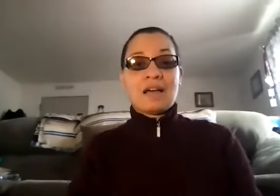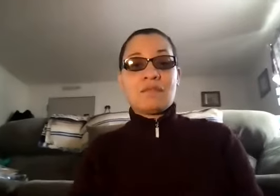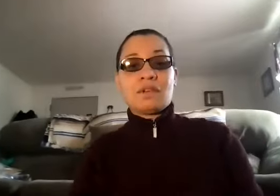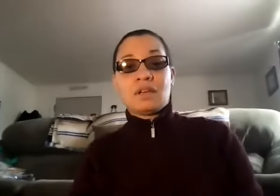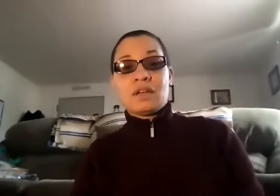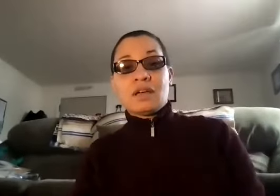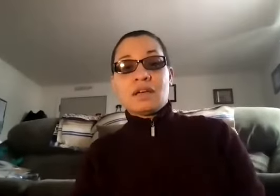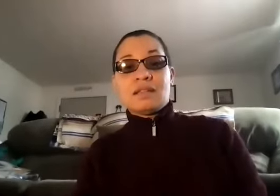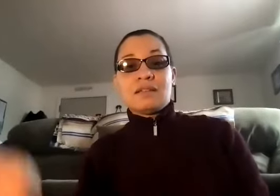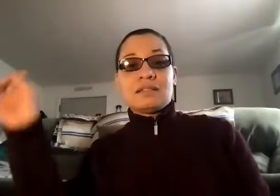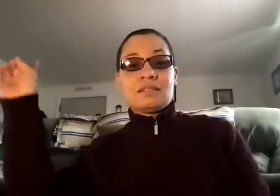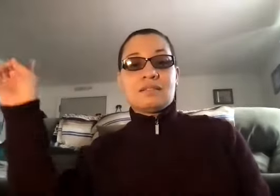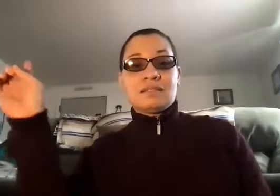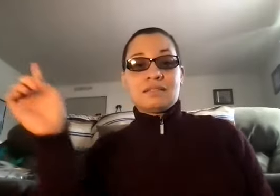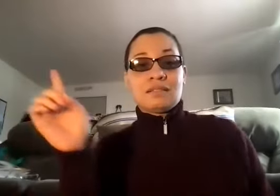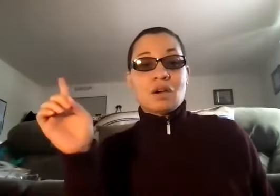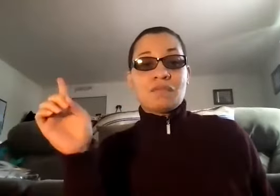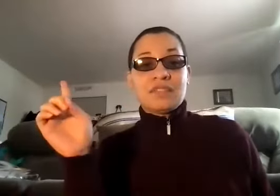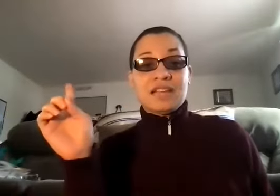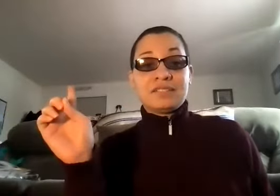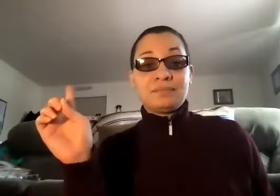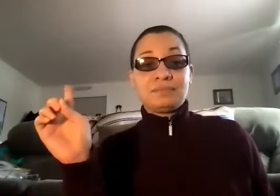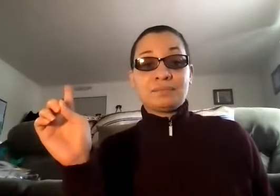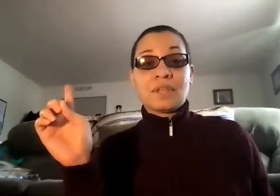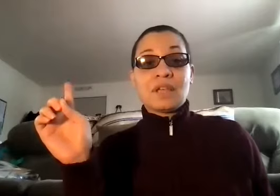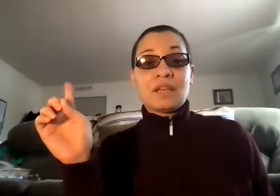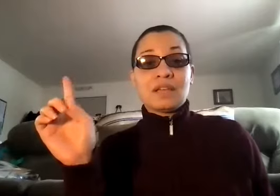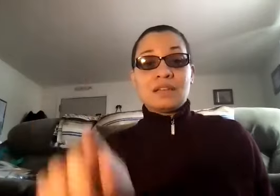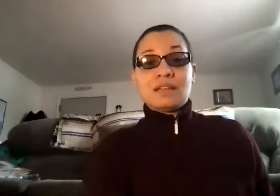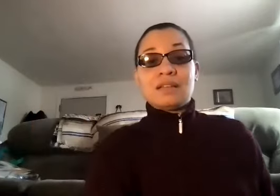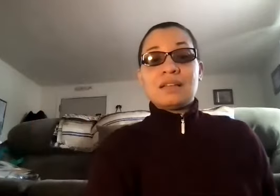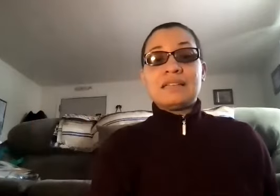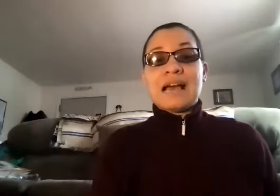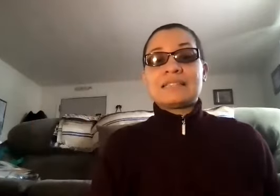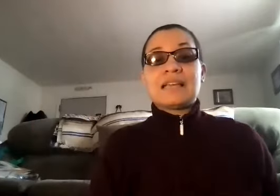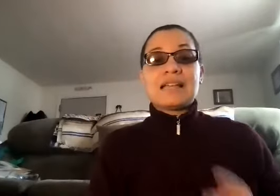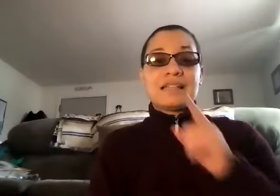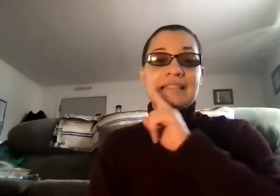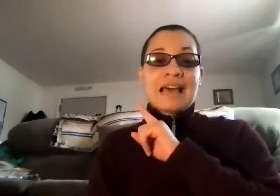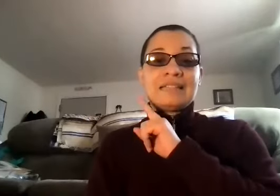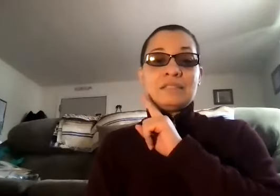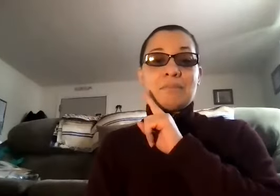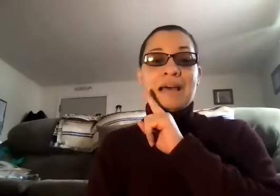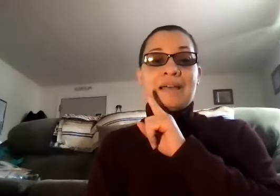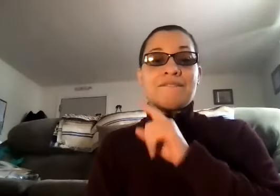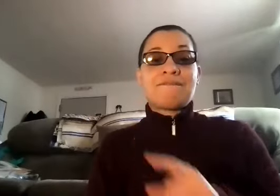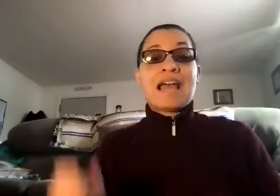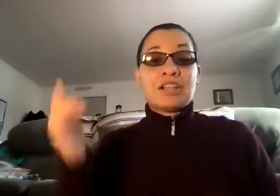over there, yes, that is my fire